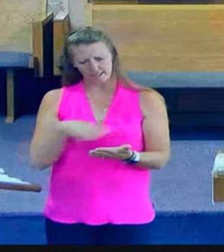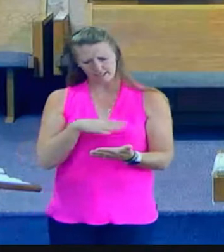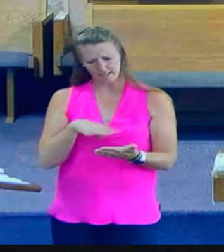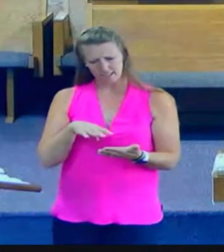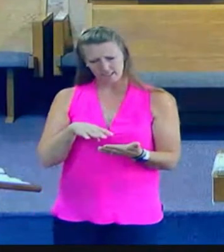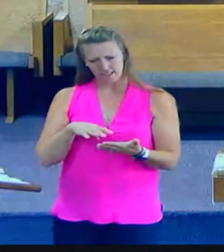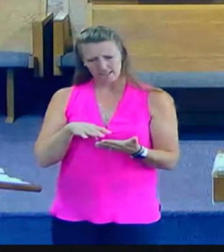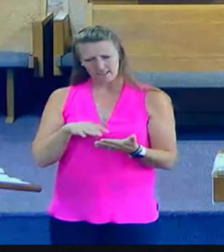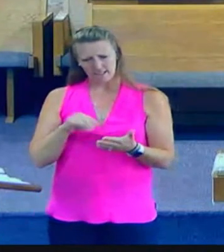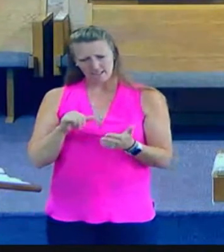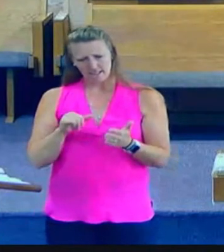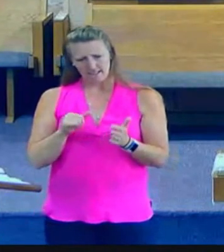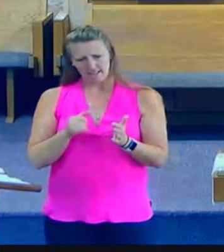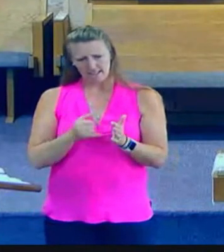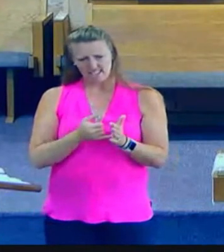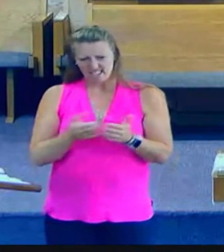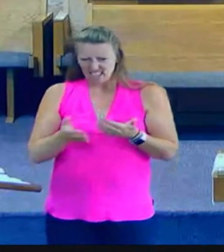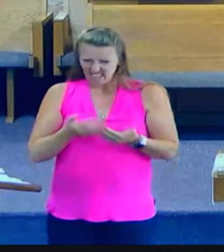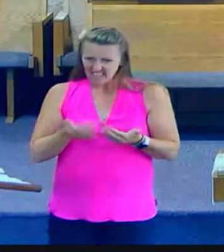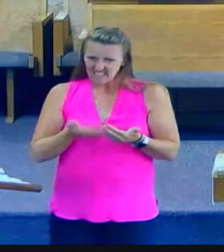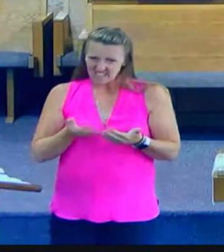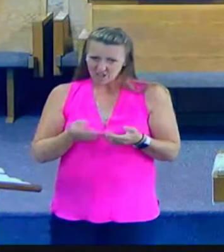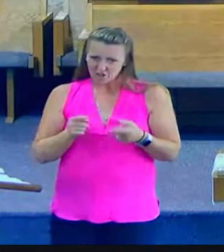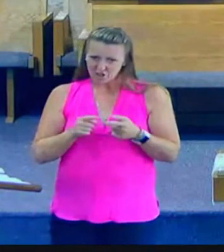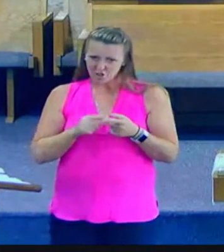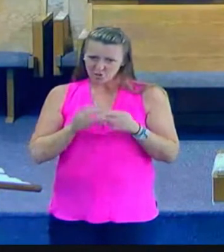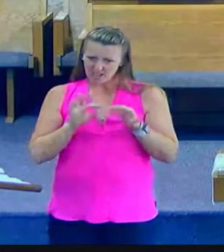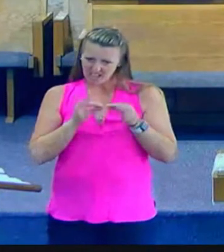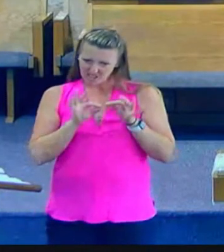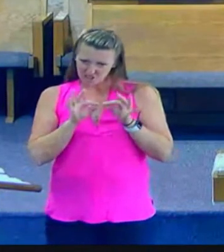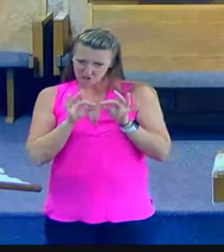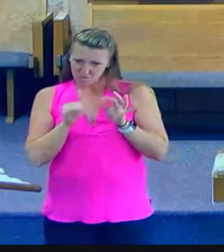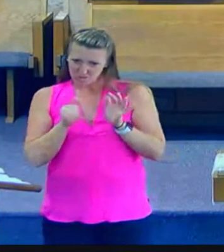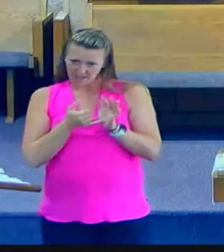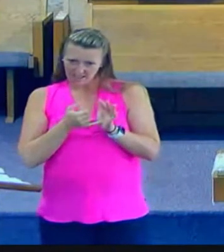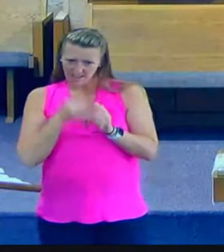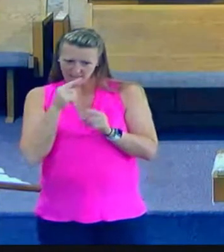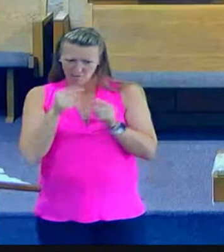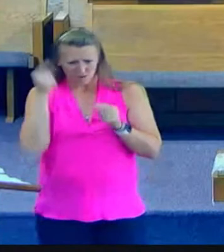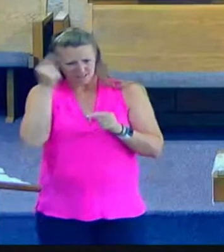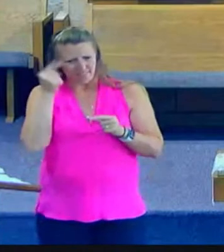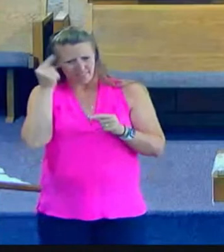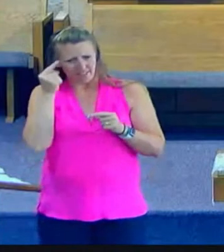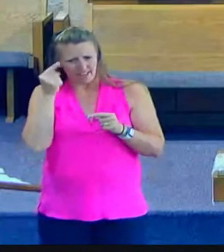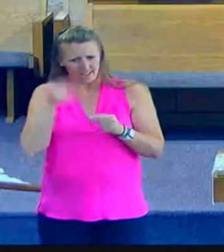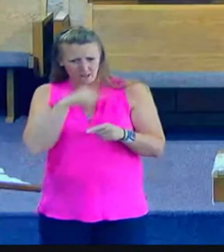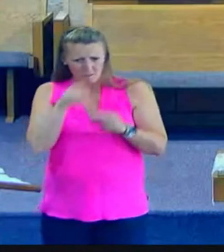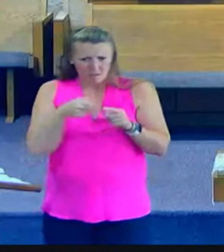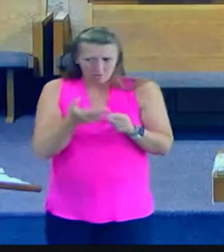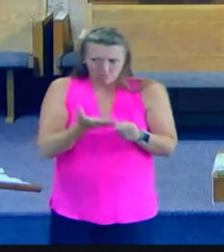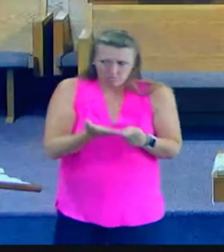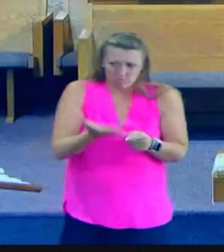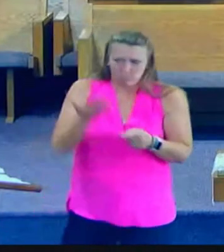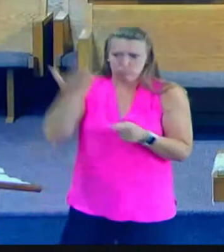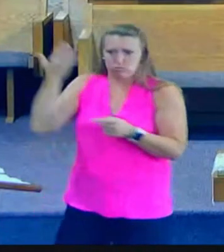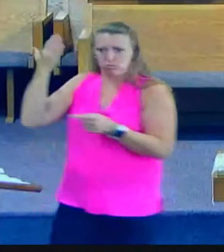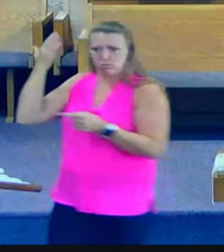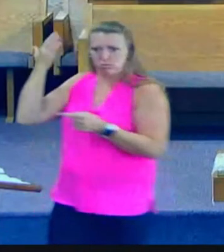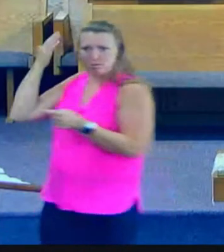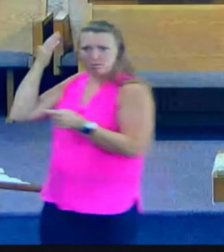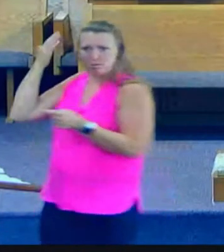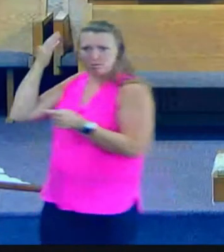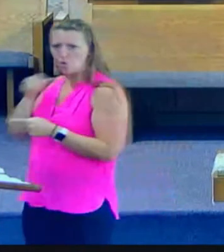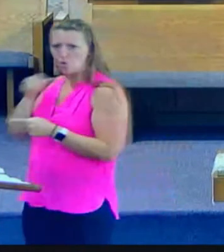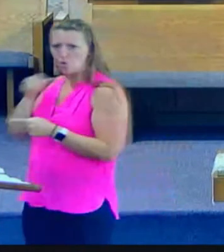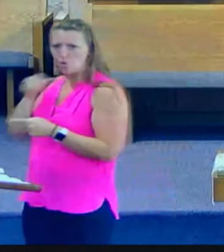transport ourselves back to that time period where we feel what's going